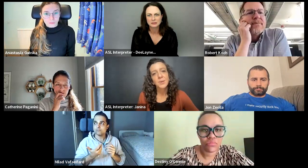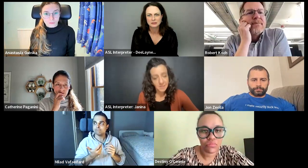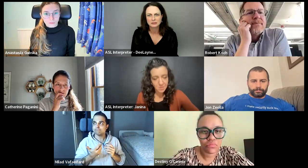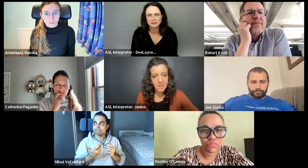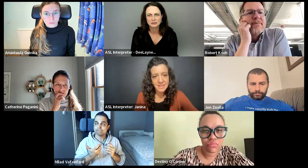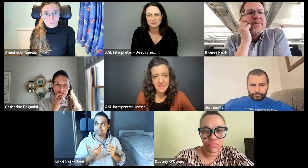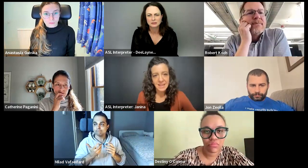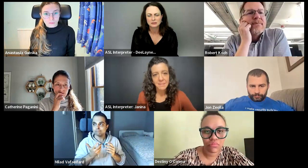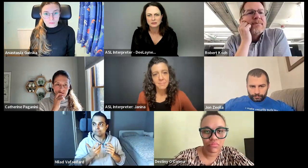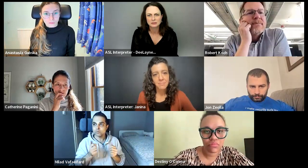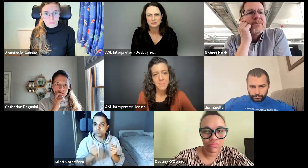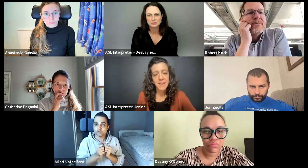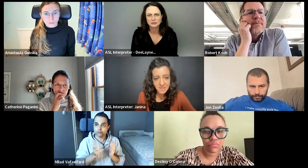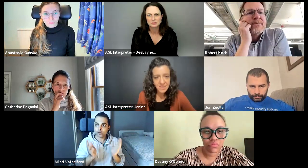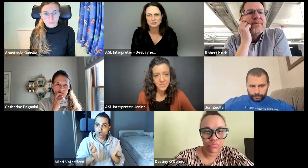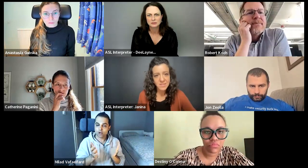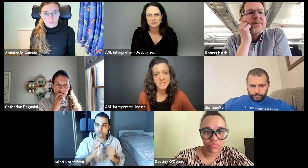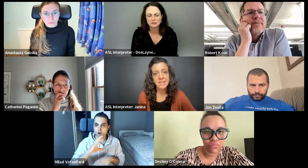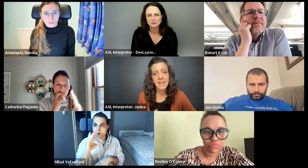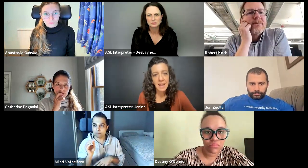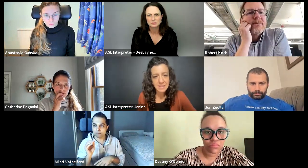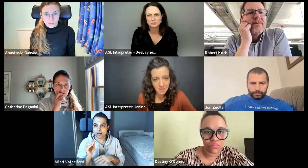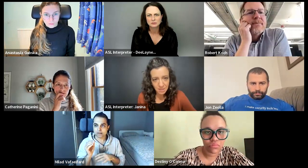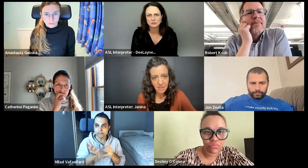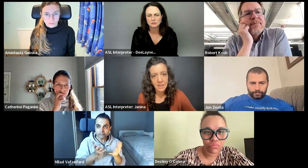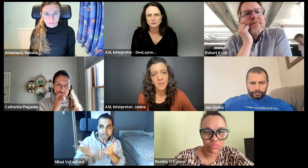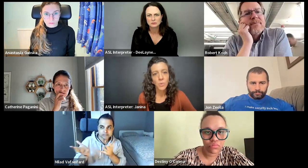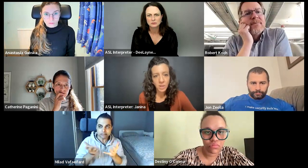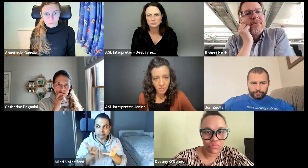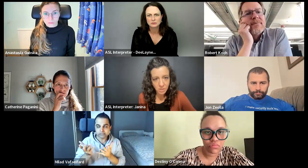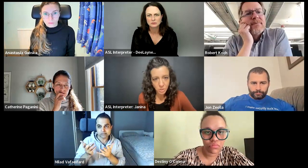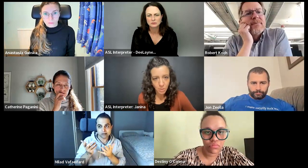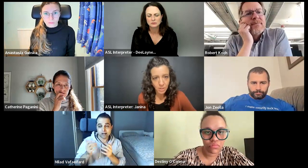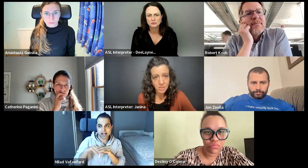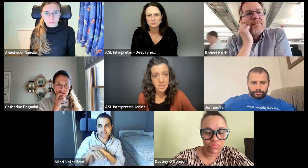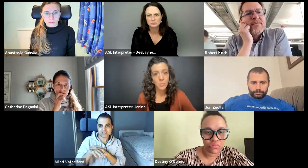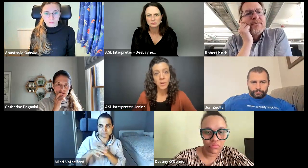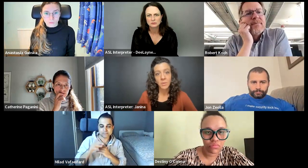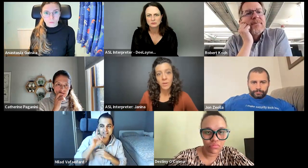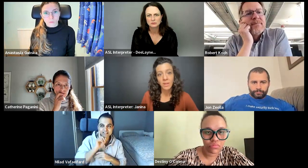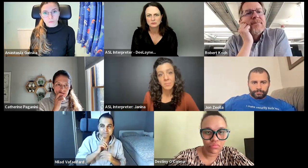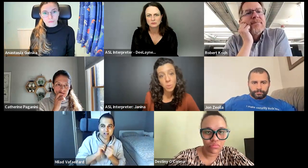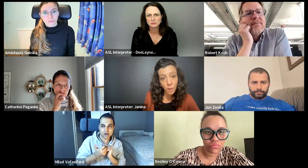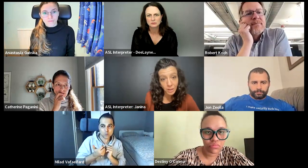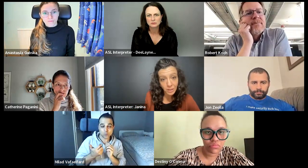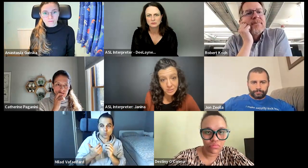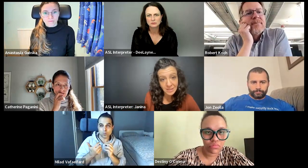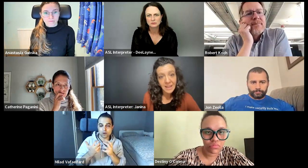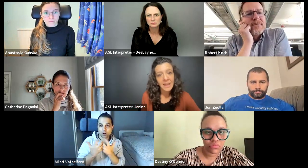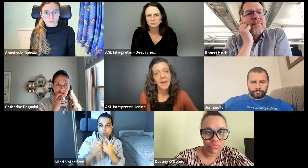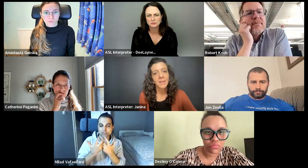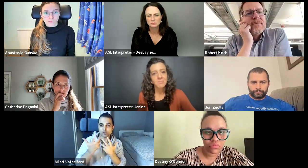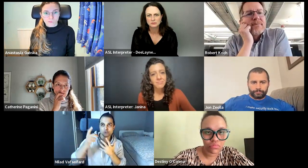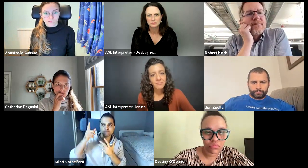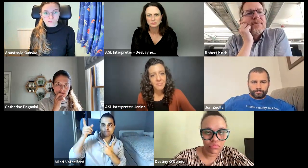So, so Milad saying because of the differences in accessibility and working with interpreters and working with employers